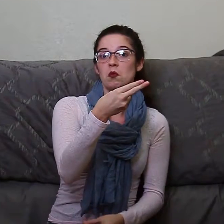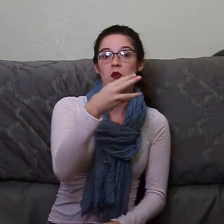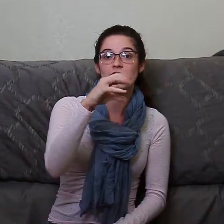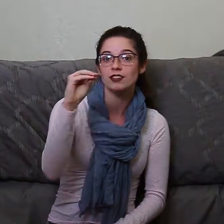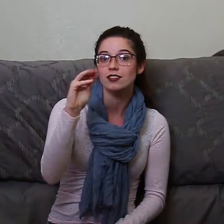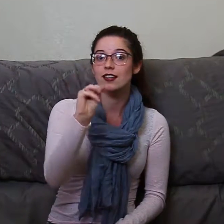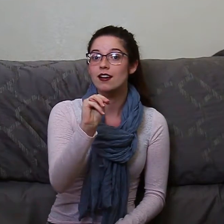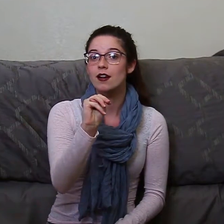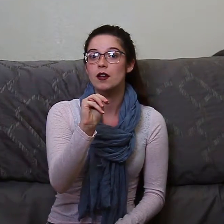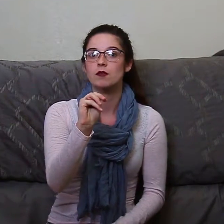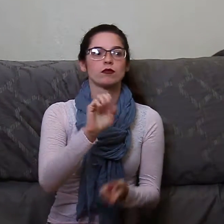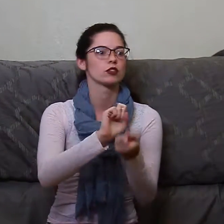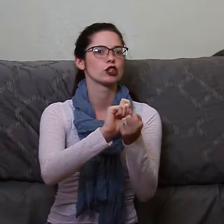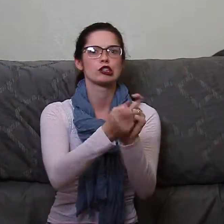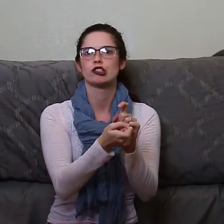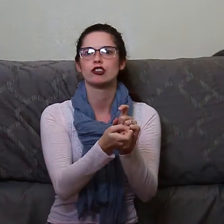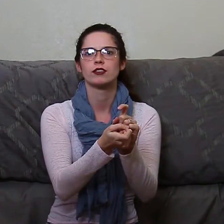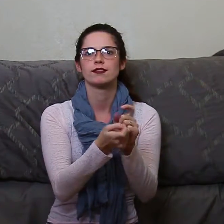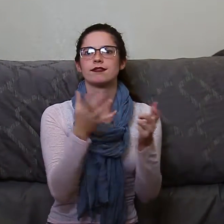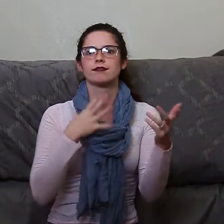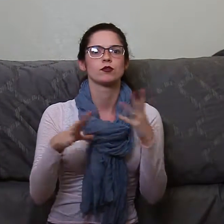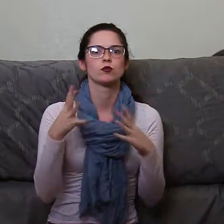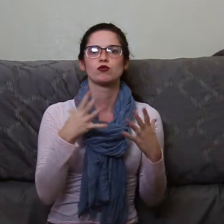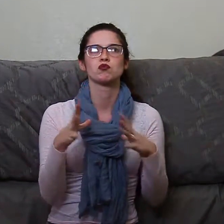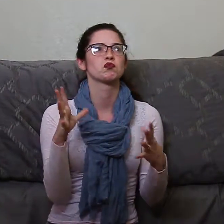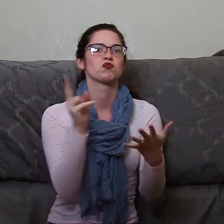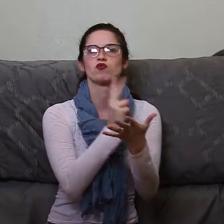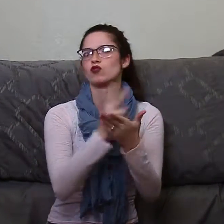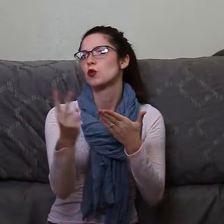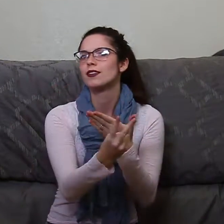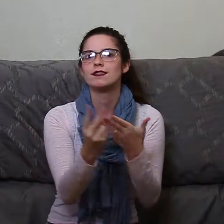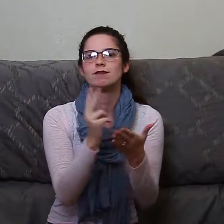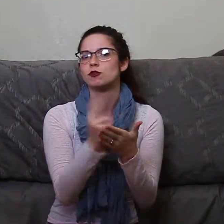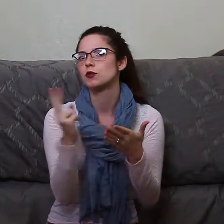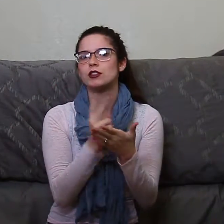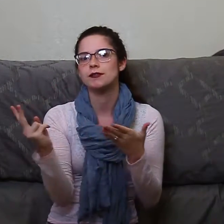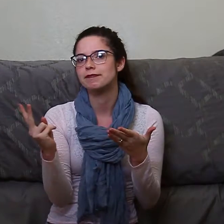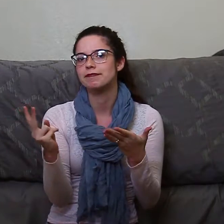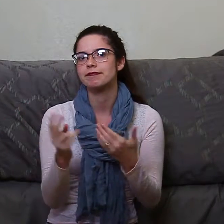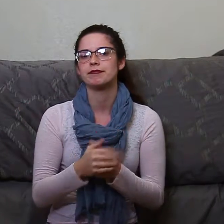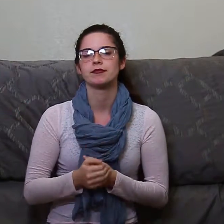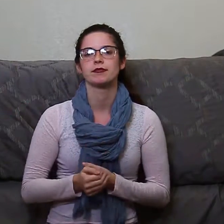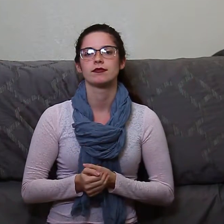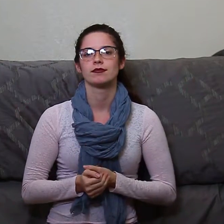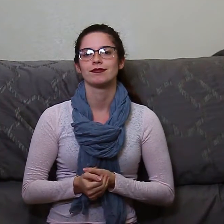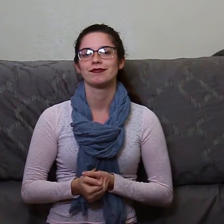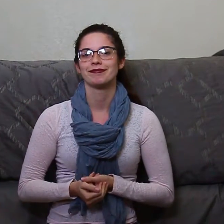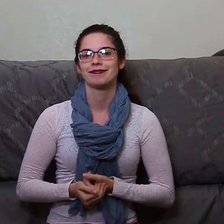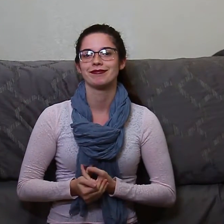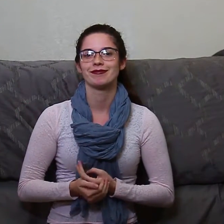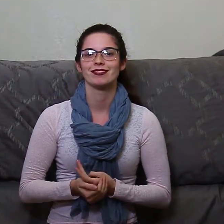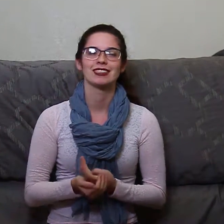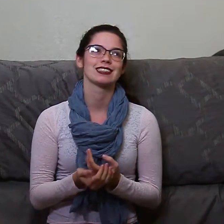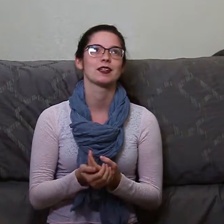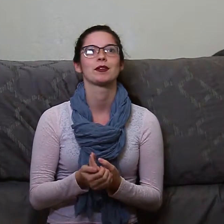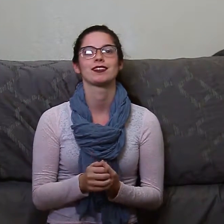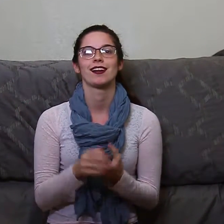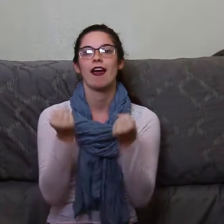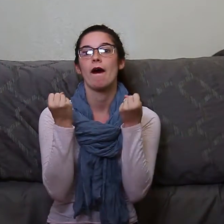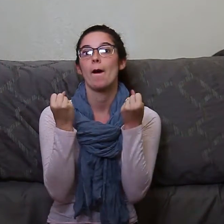maybe every two weeks. Because, Avery, how many clothes do any of us really need? They have to get us to